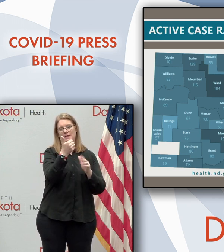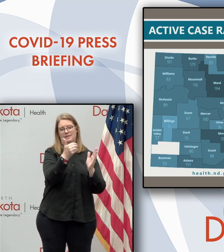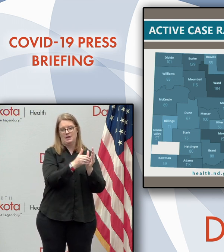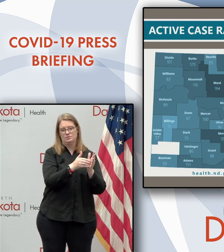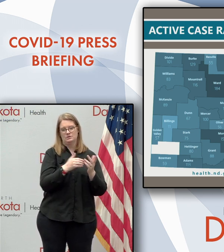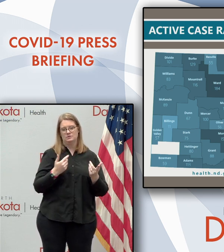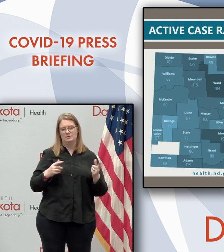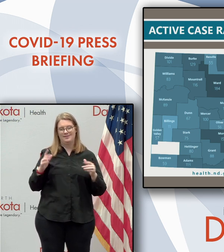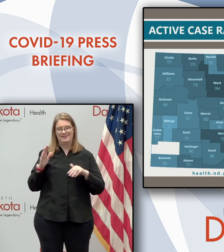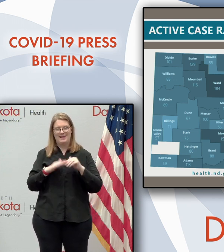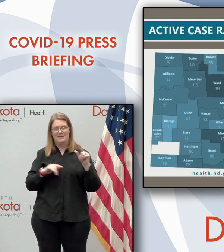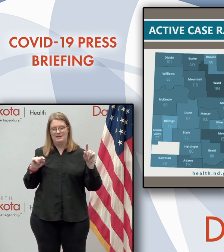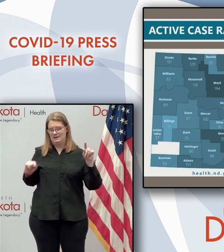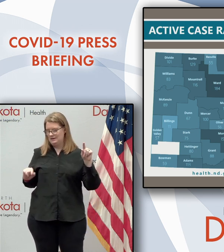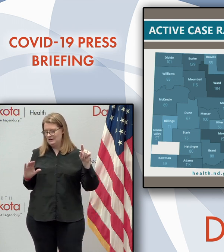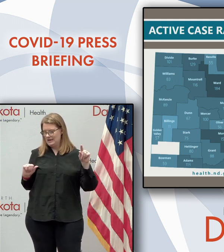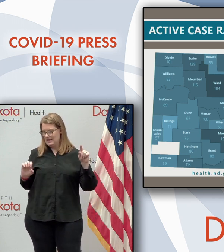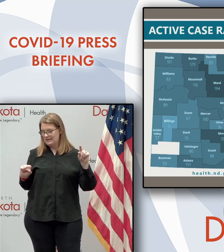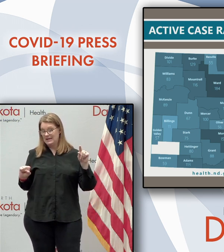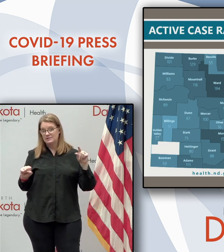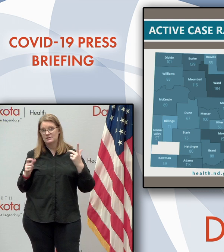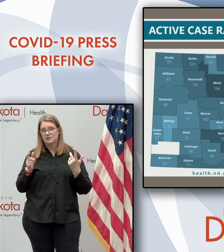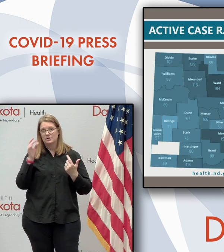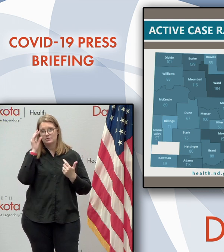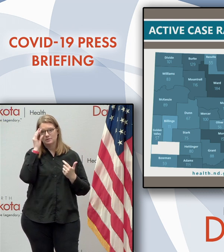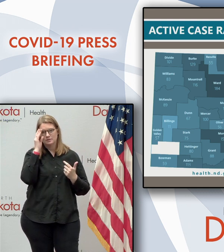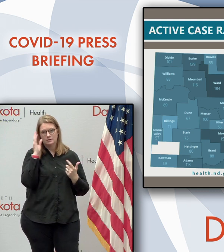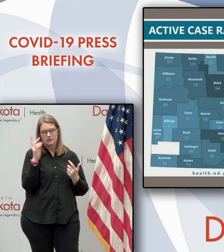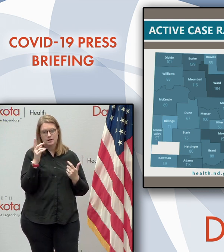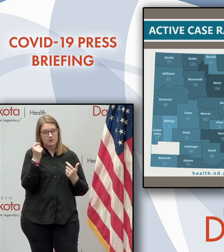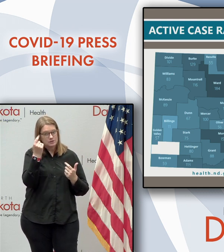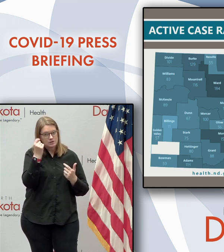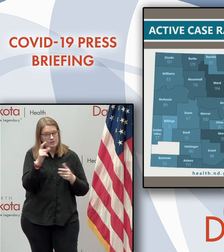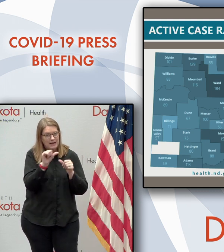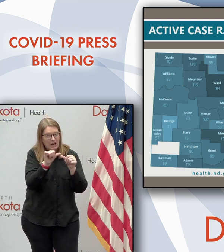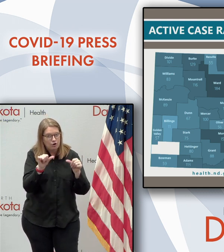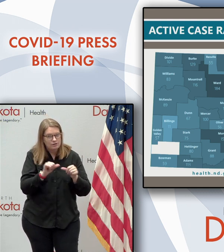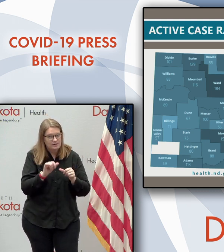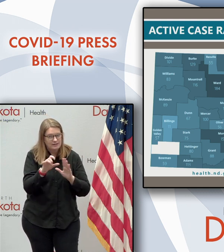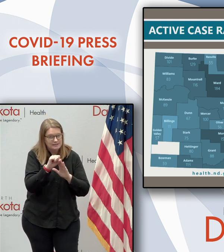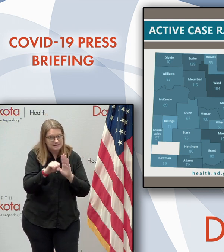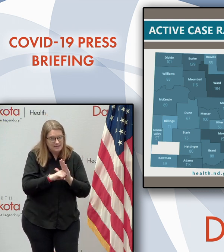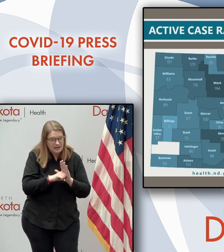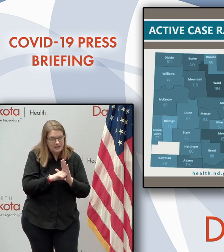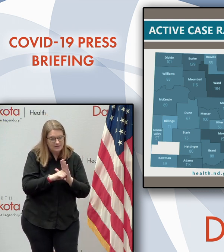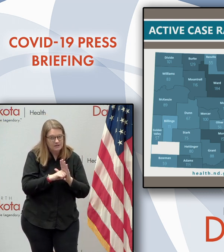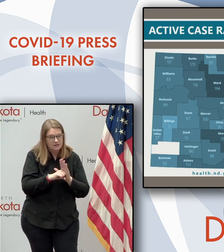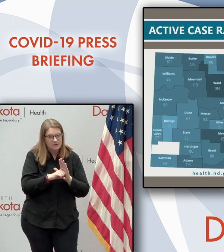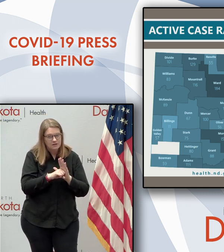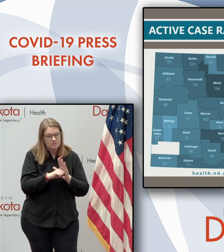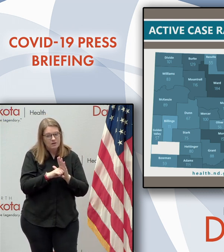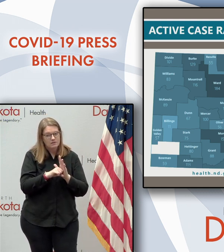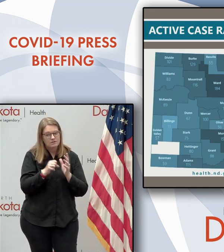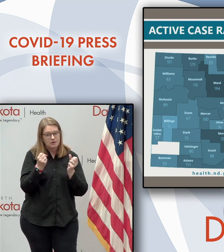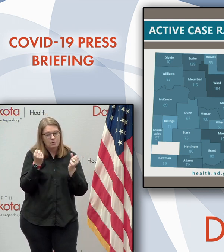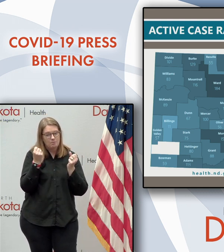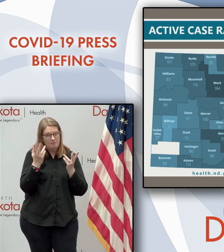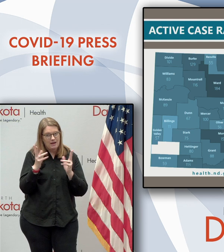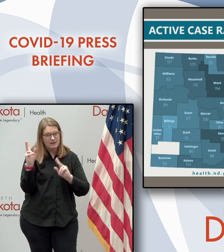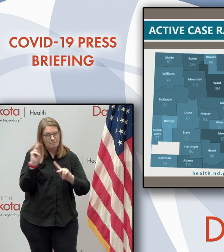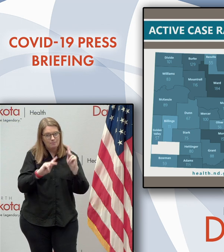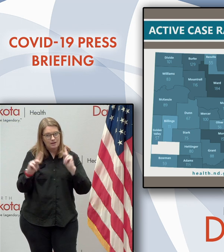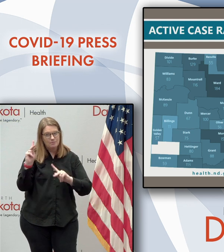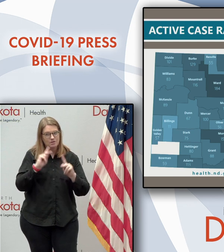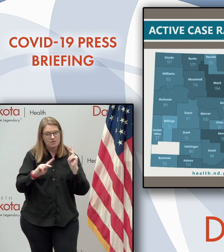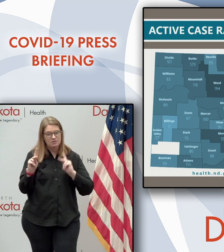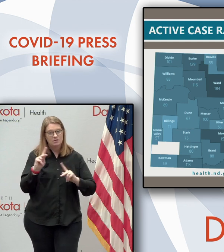have in Cass. So again, we've got, uh, areas of the state where there, and again, all of these areas of larger populations, those county and city